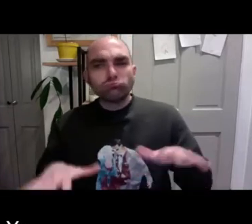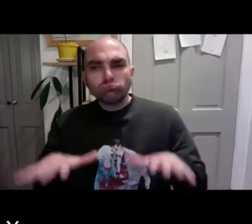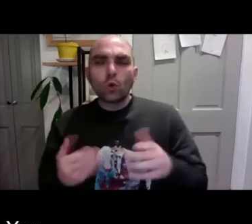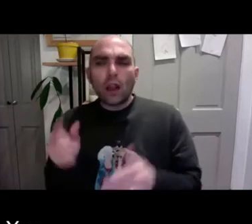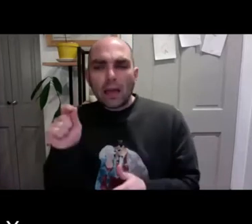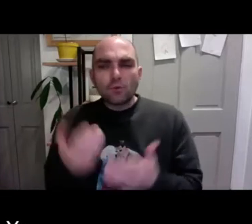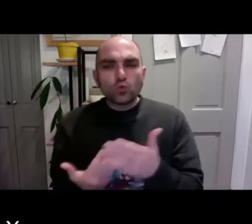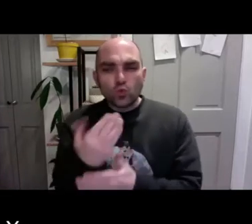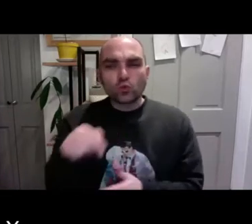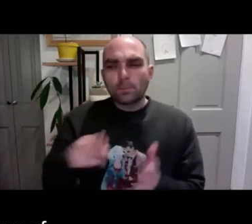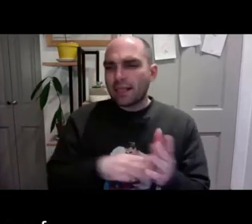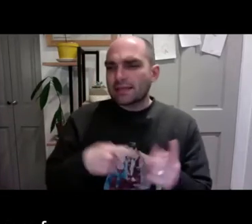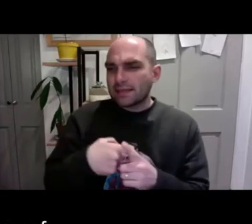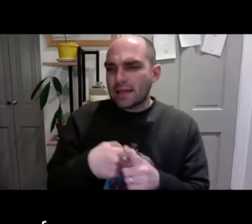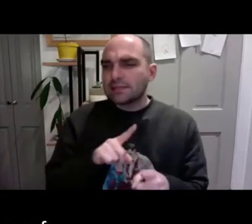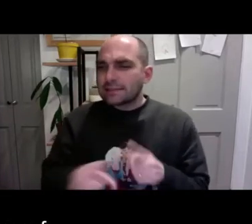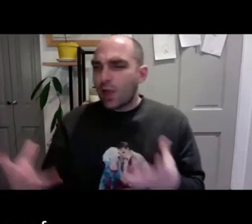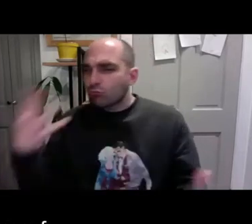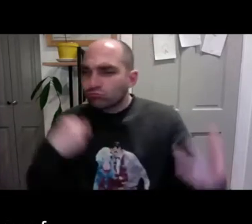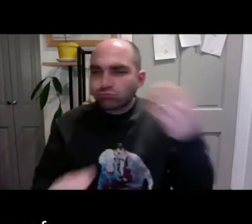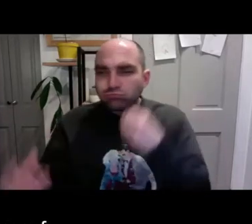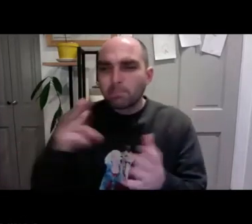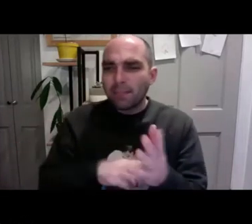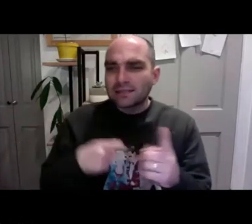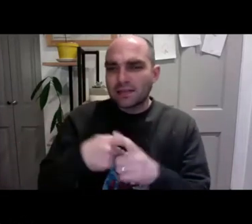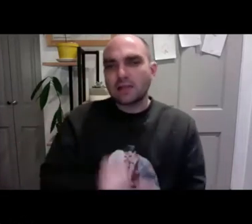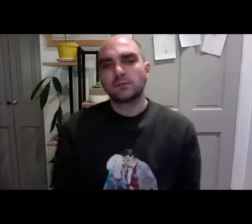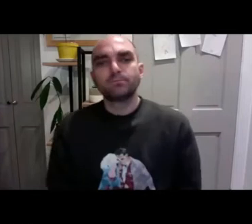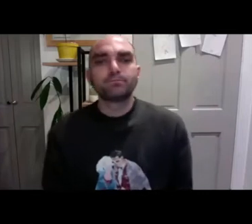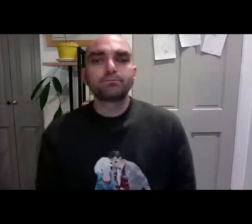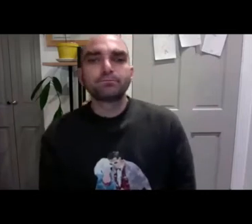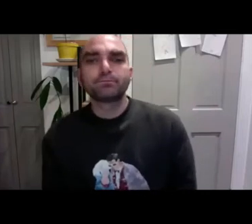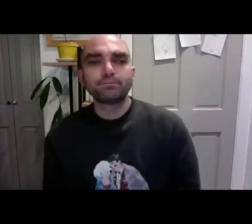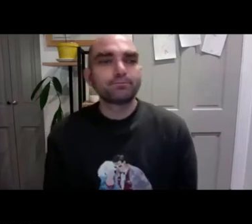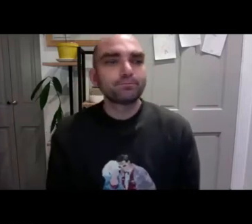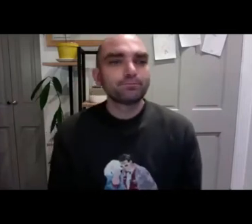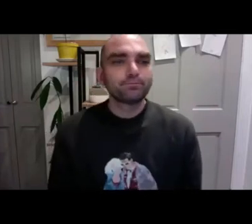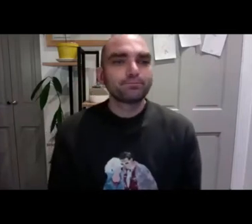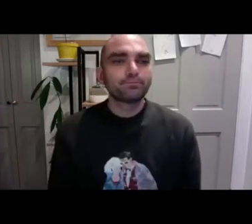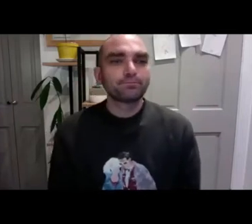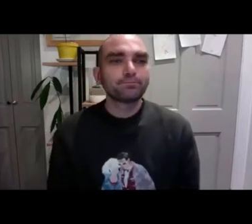it. You know, it's a really great pace, nice way of living and it's so close to Milton Keynes. There's still plenty to do.